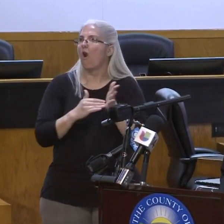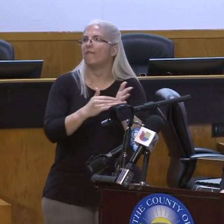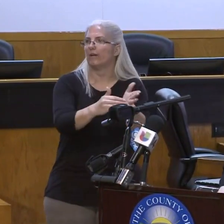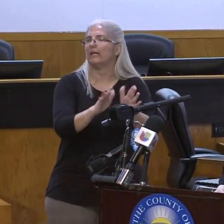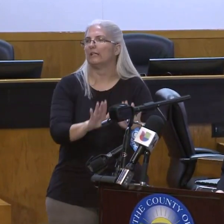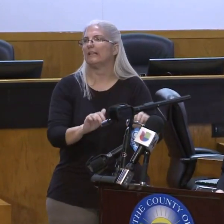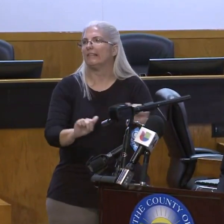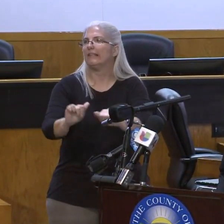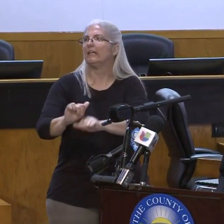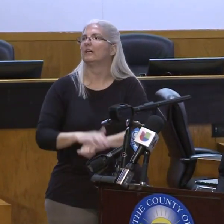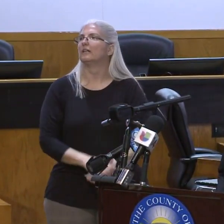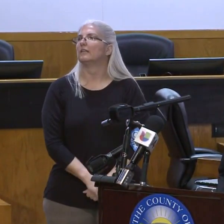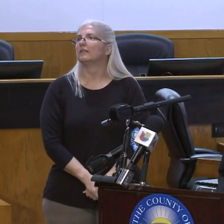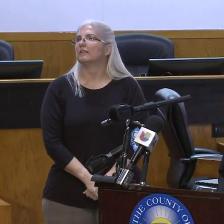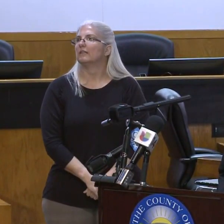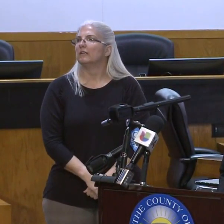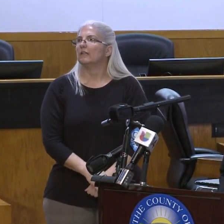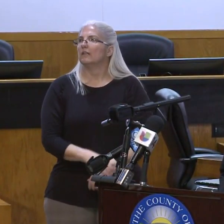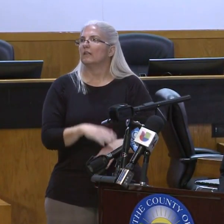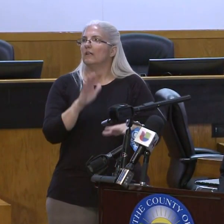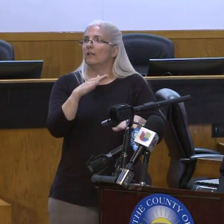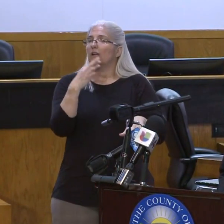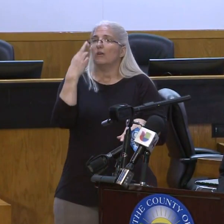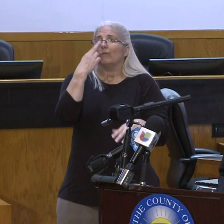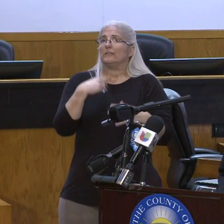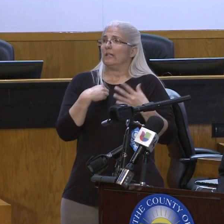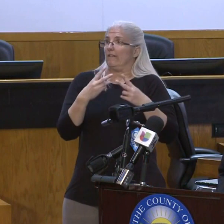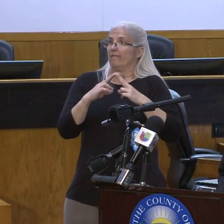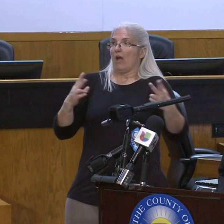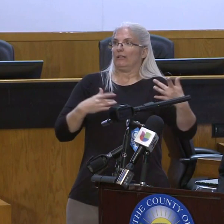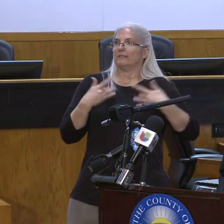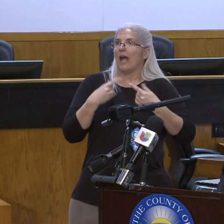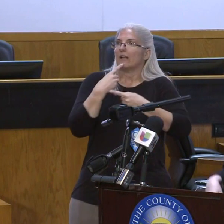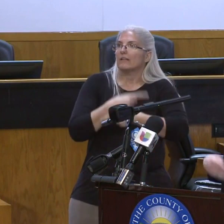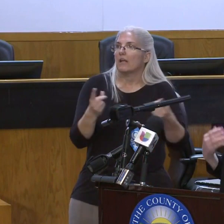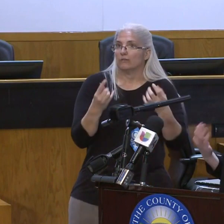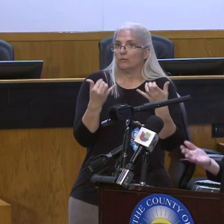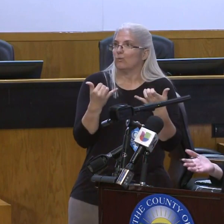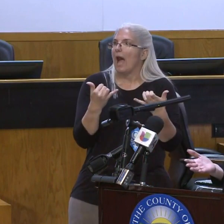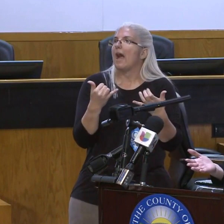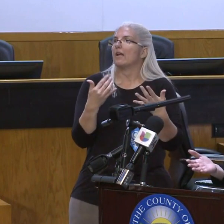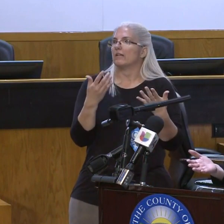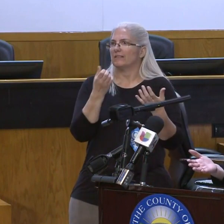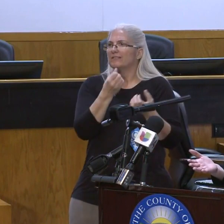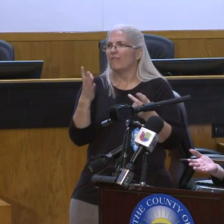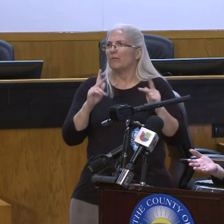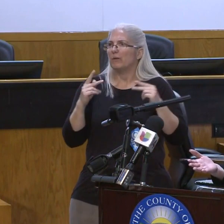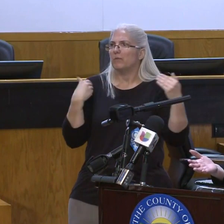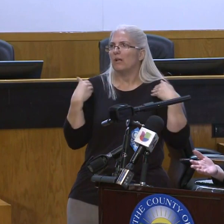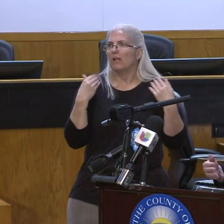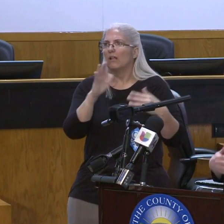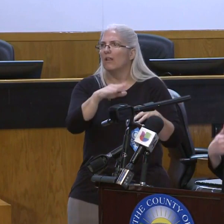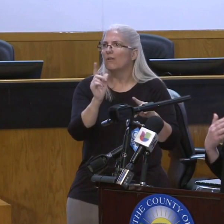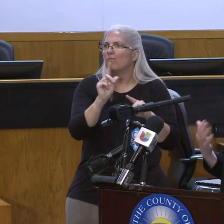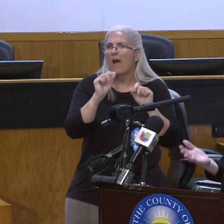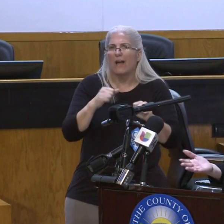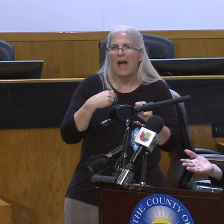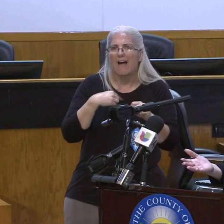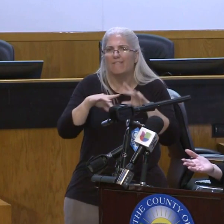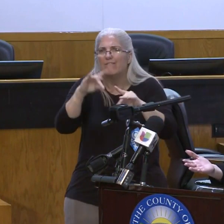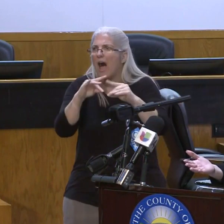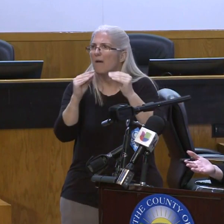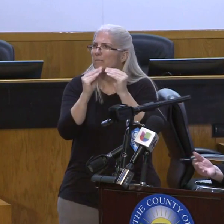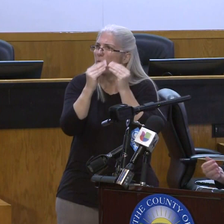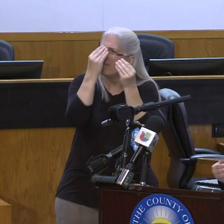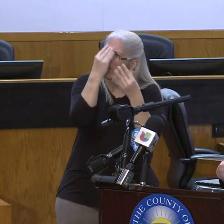One of the reasons that I was so excited about today is that a number of you have been asking us about where can we learn more about how many beds there are? Where can we